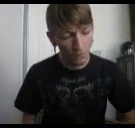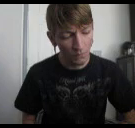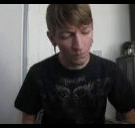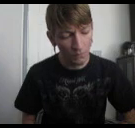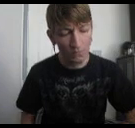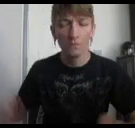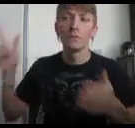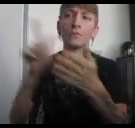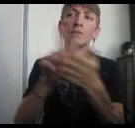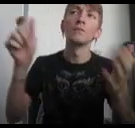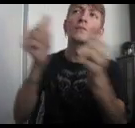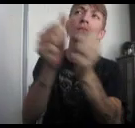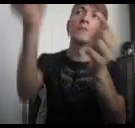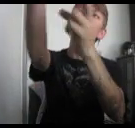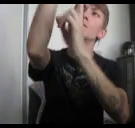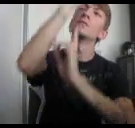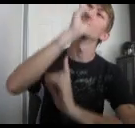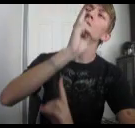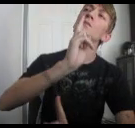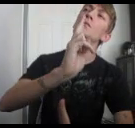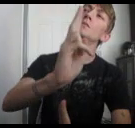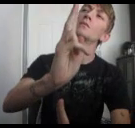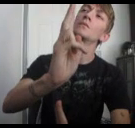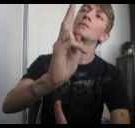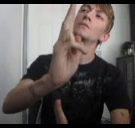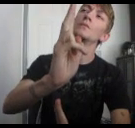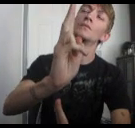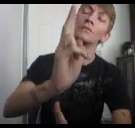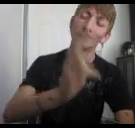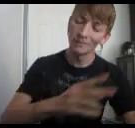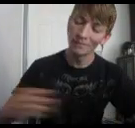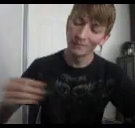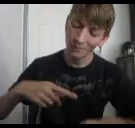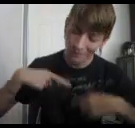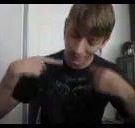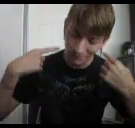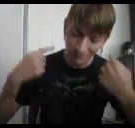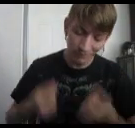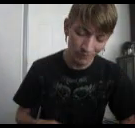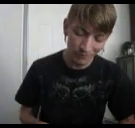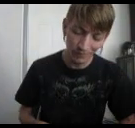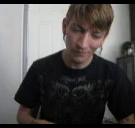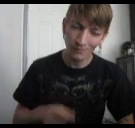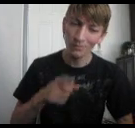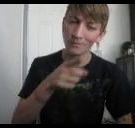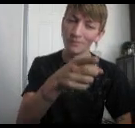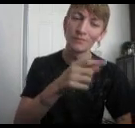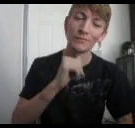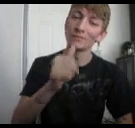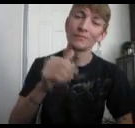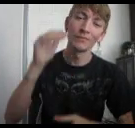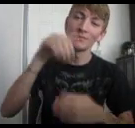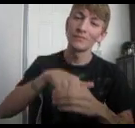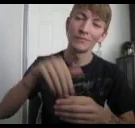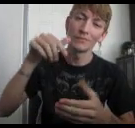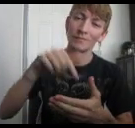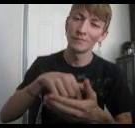Lost with a wind set smile You're not in